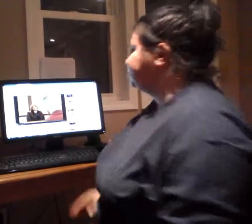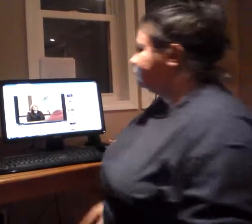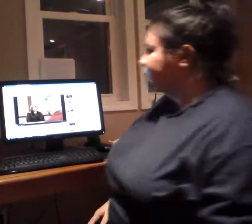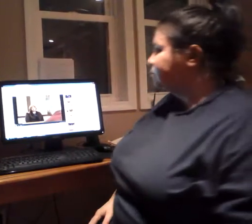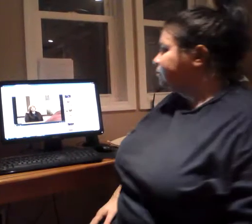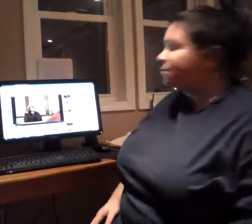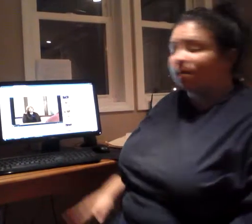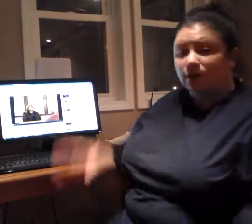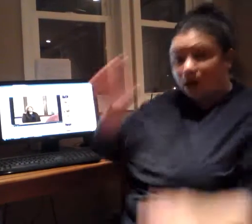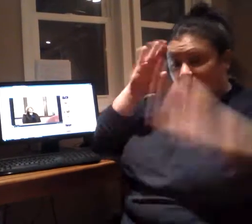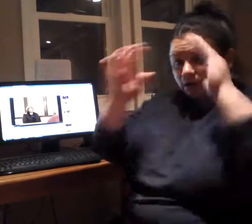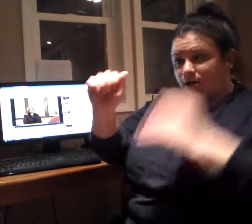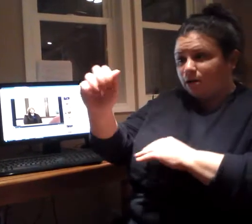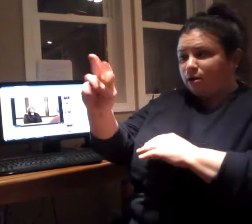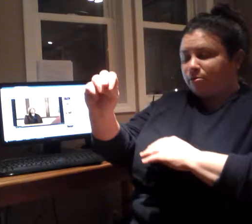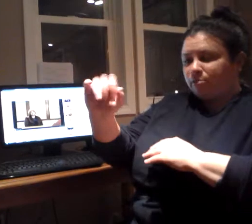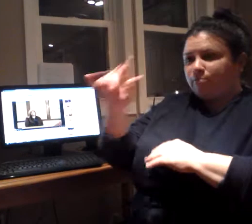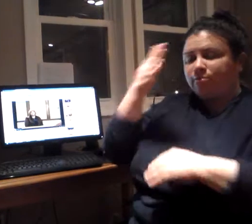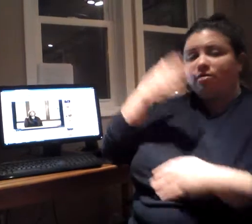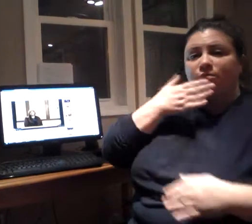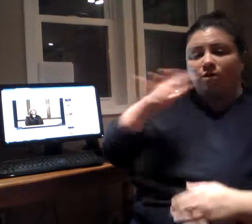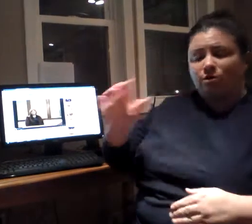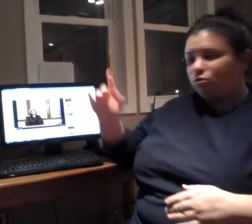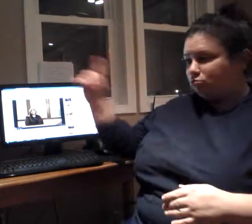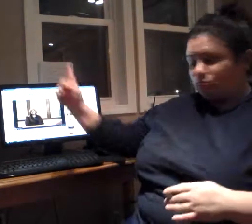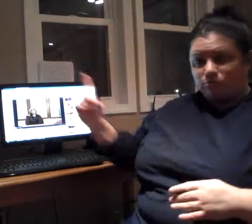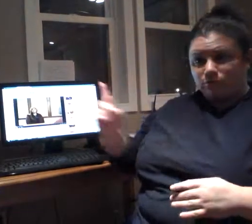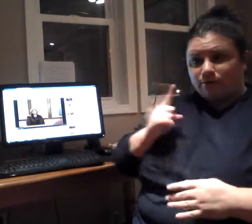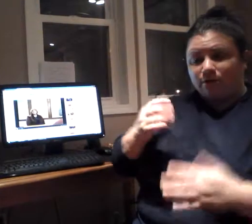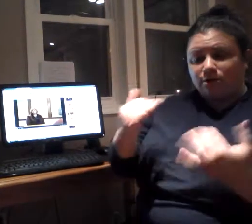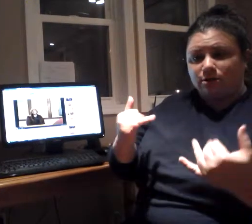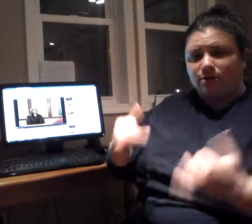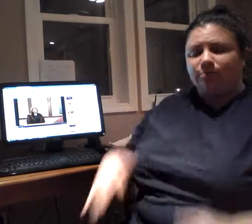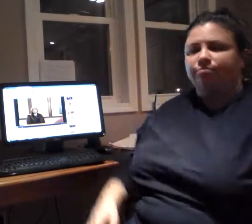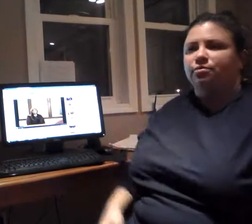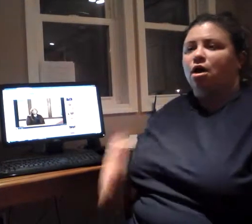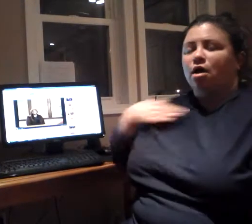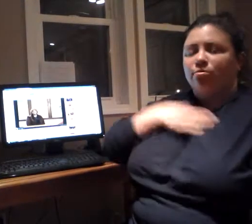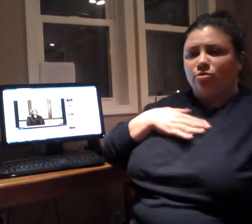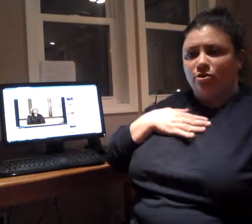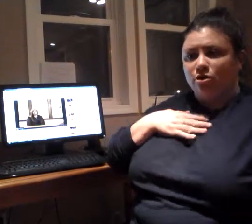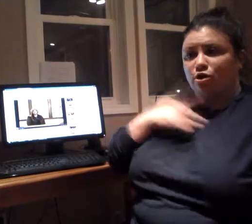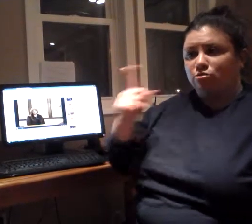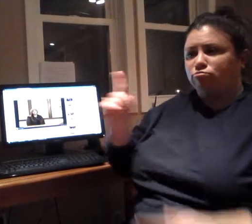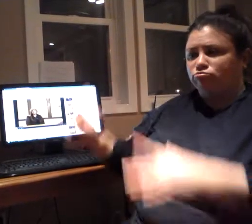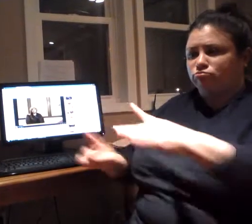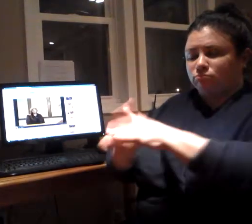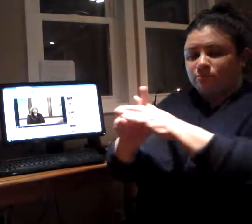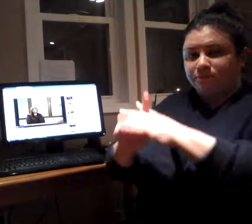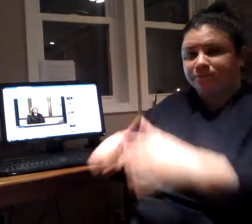hi Amy thanks for coming in today really appreciate your being here um what can I help you with today